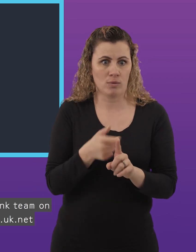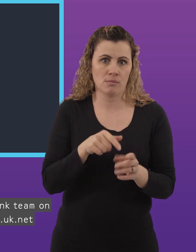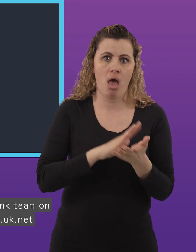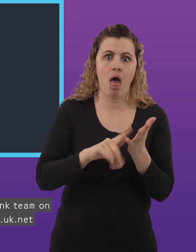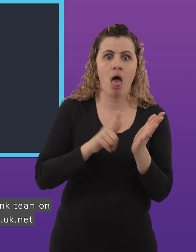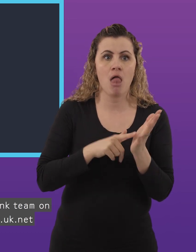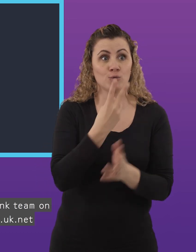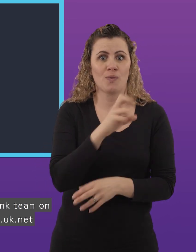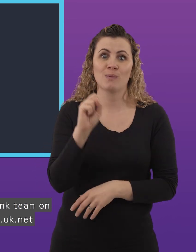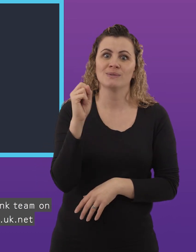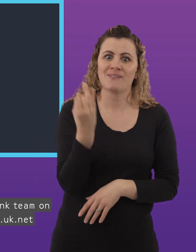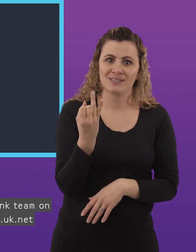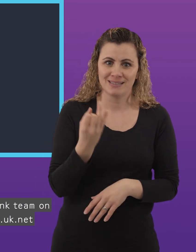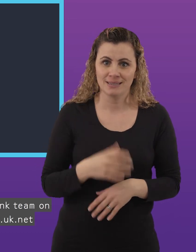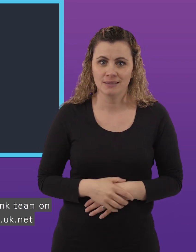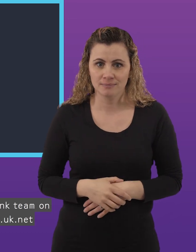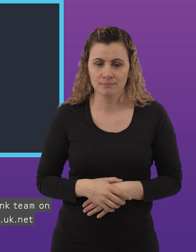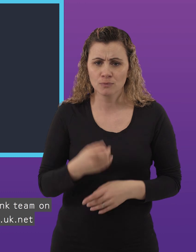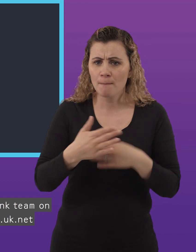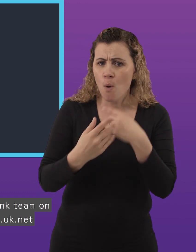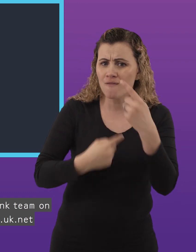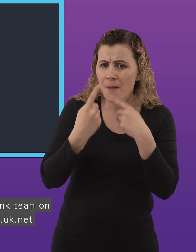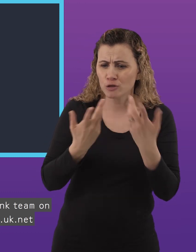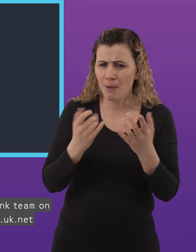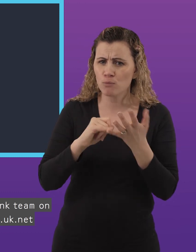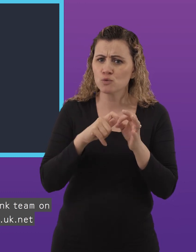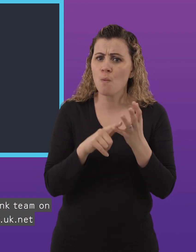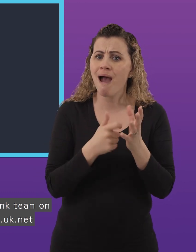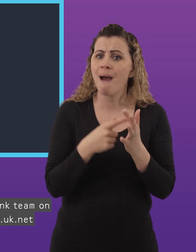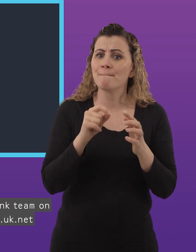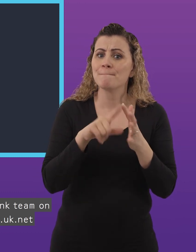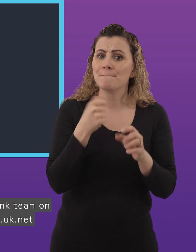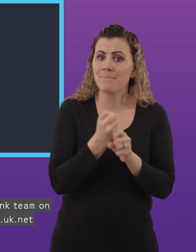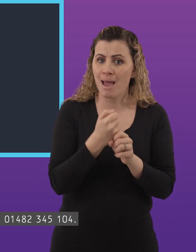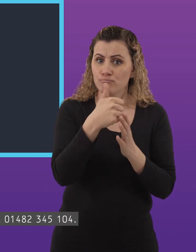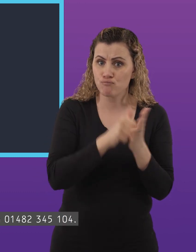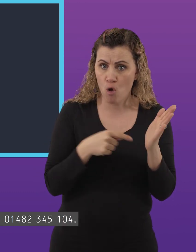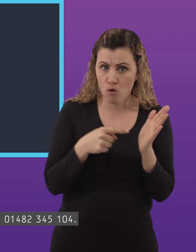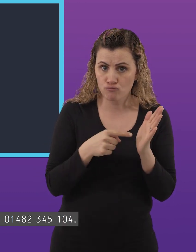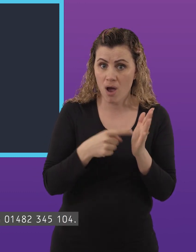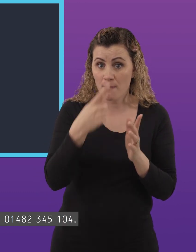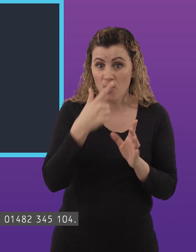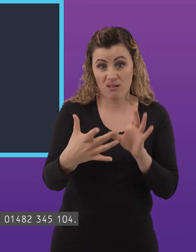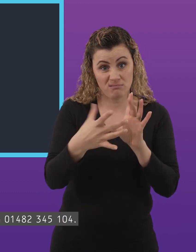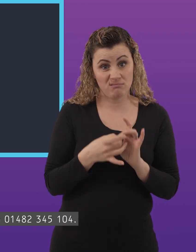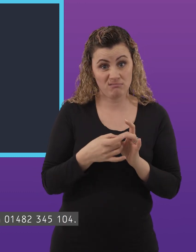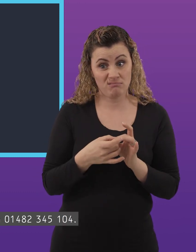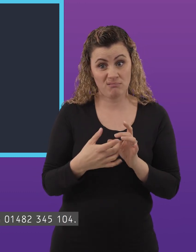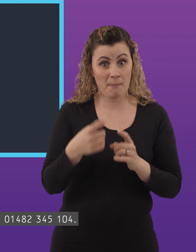email the art link team on square peg art link dot uk dot net or give them a call on zero one